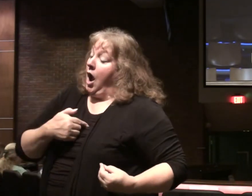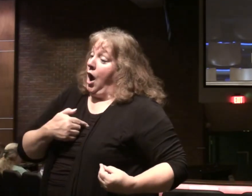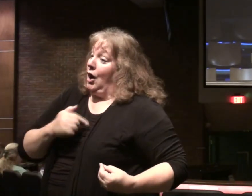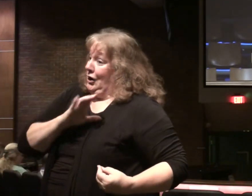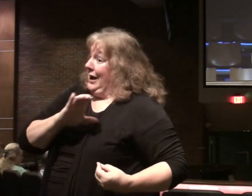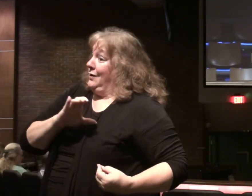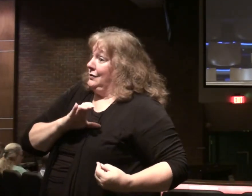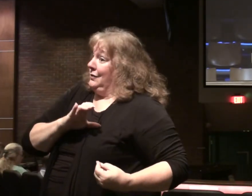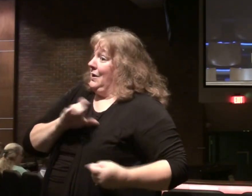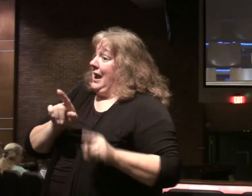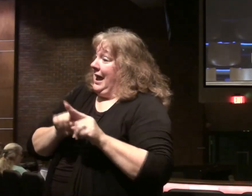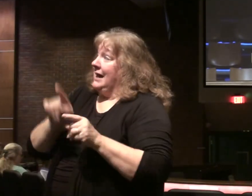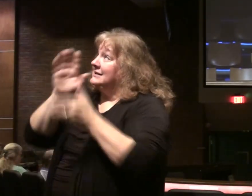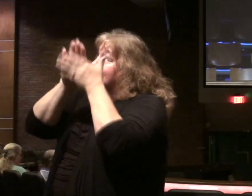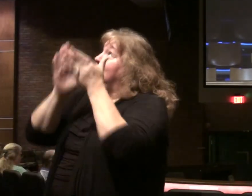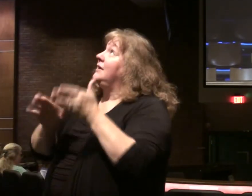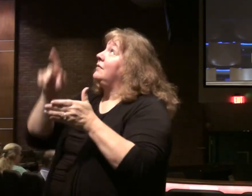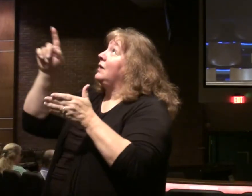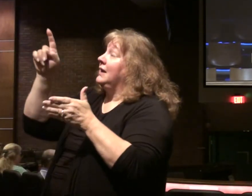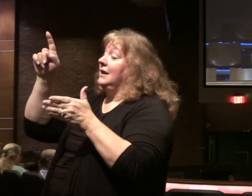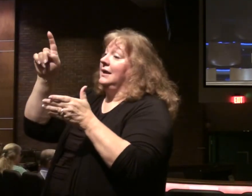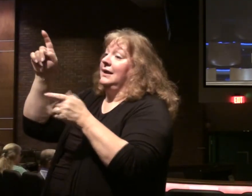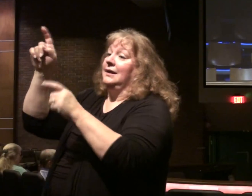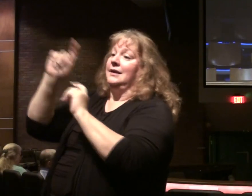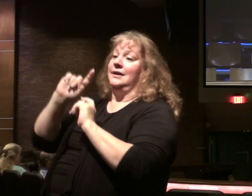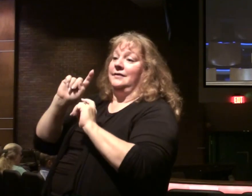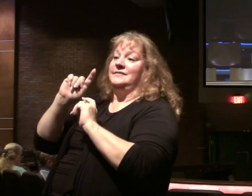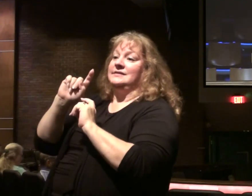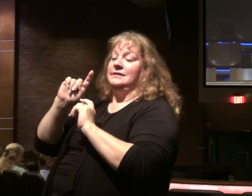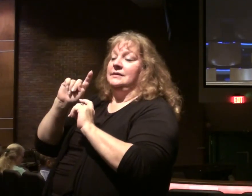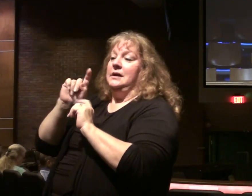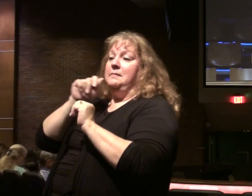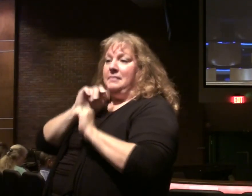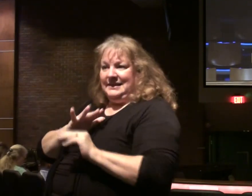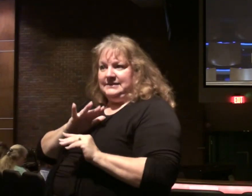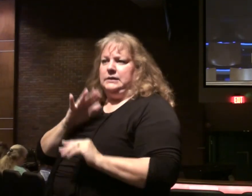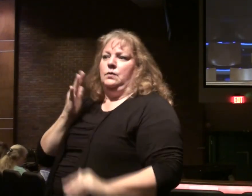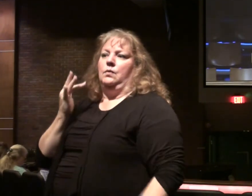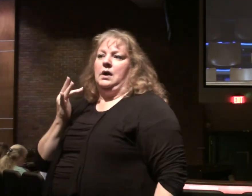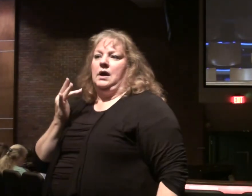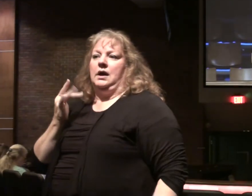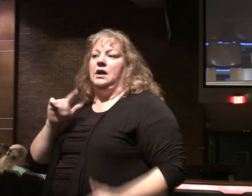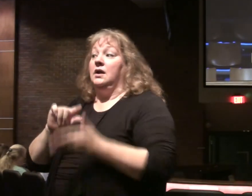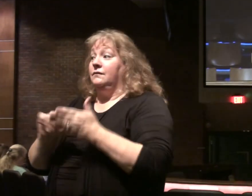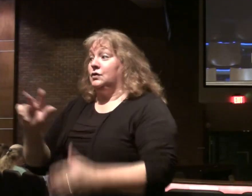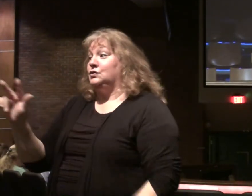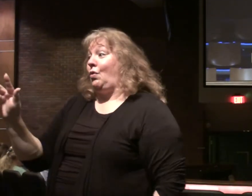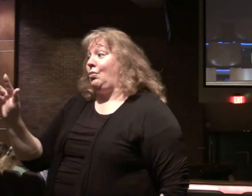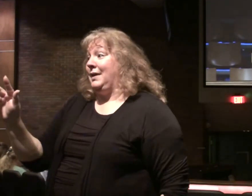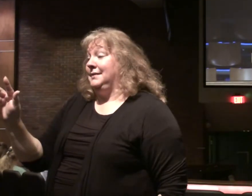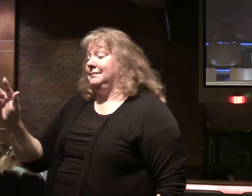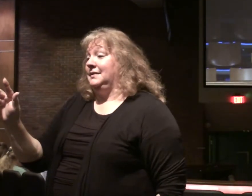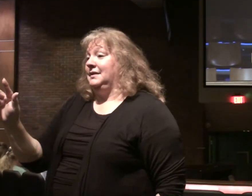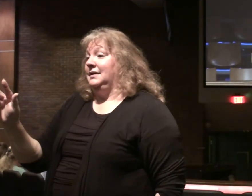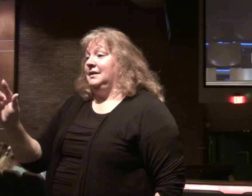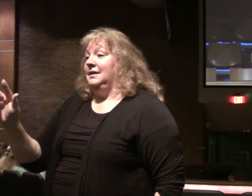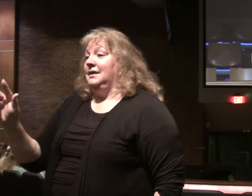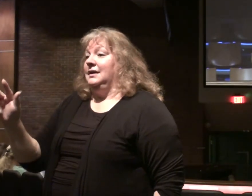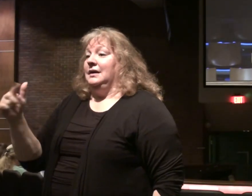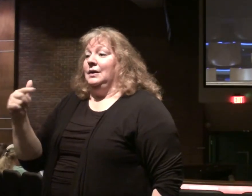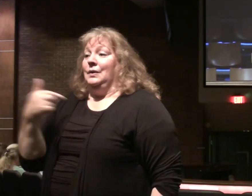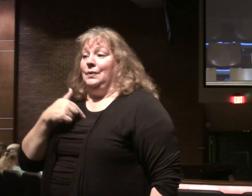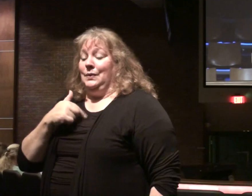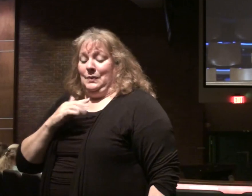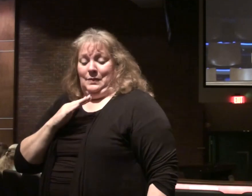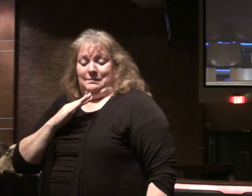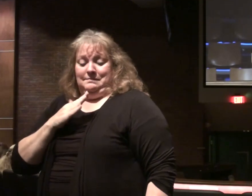truly blessed. By the way. Why are we truly blessed? Because. Look at verse 3 for example. Blessed are those who are